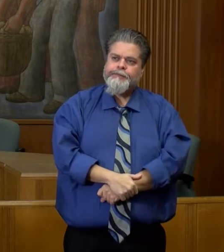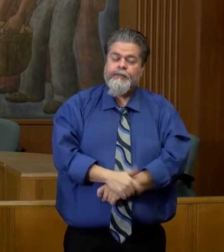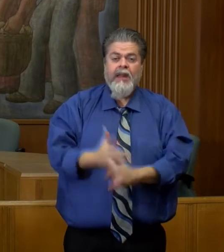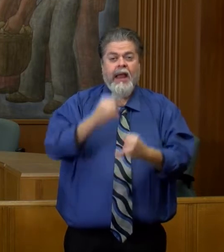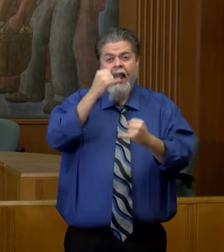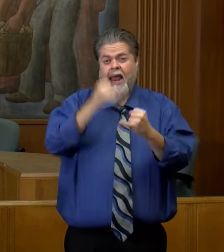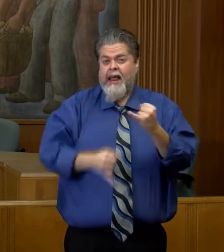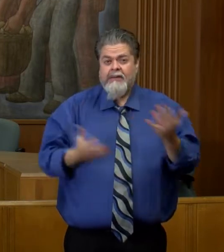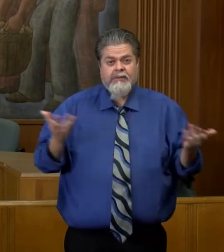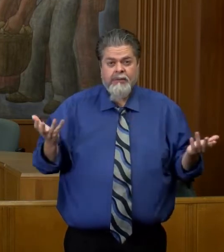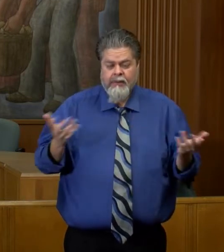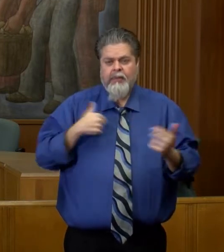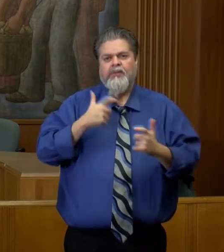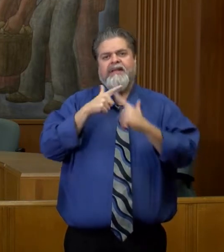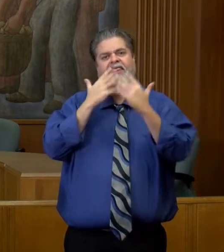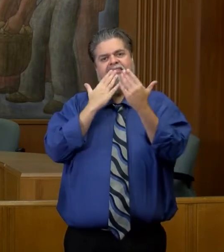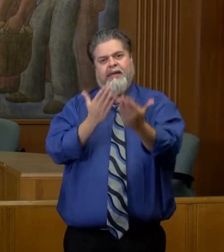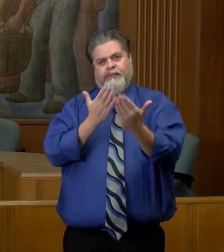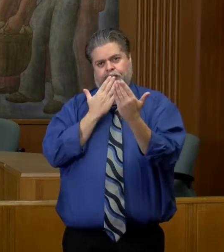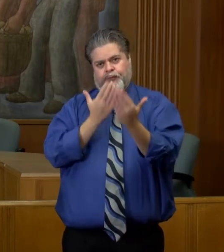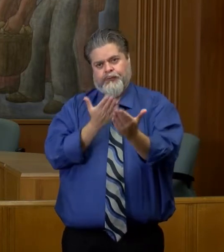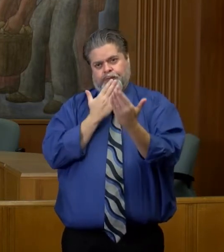Lastly, I just want to say thank you.